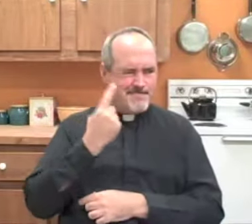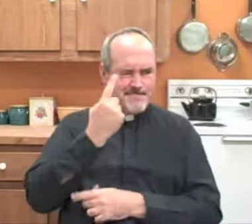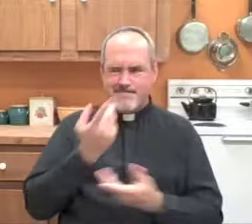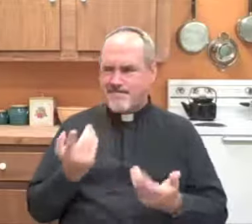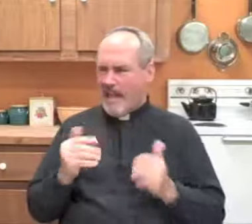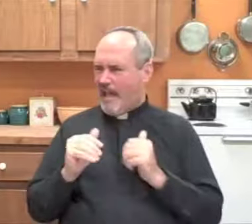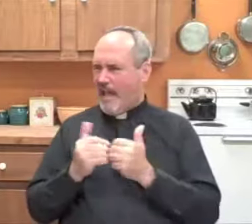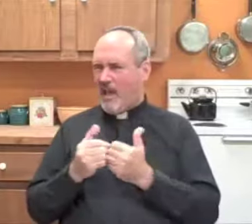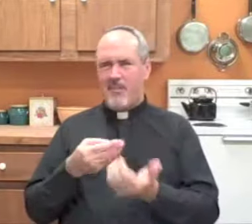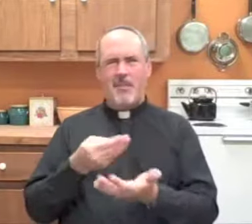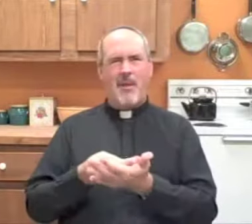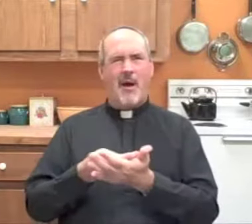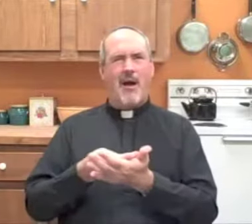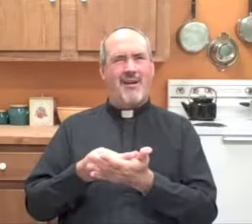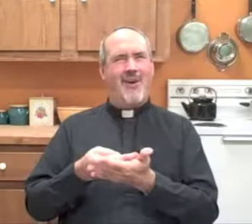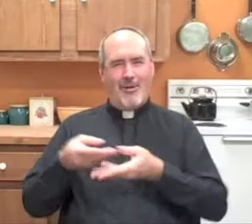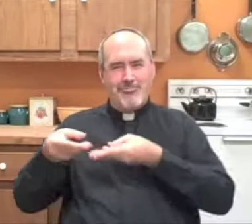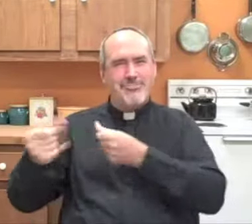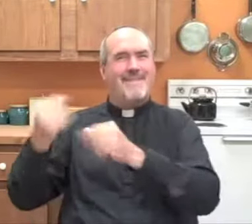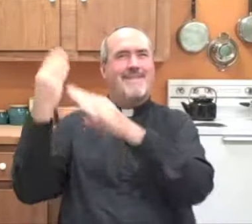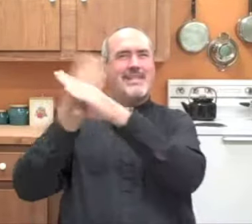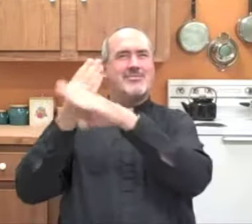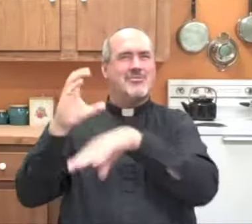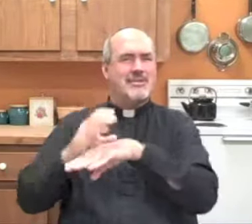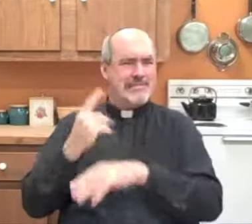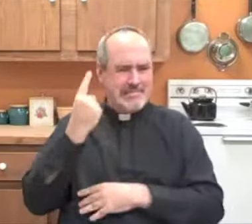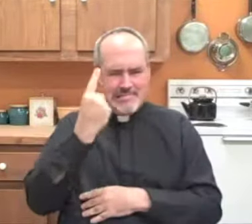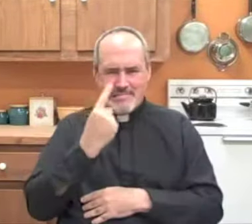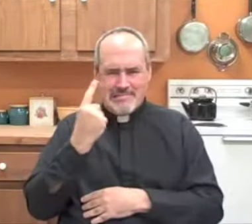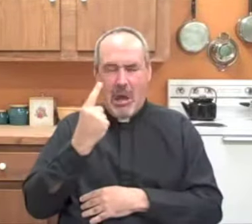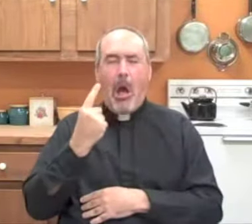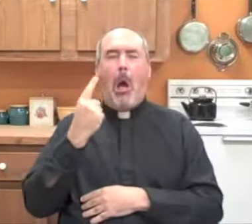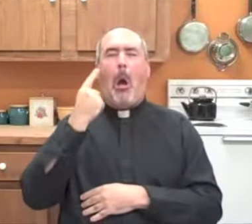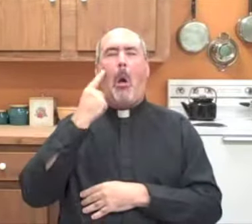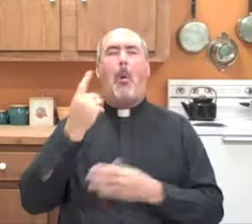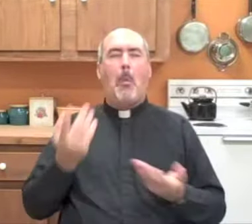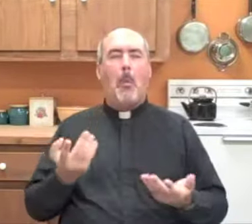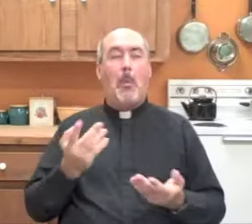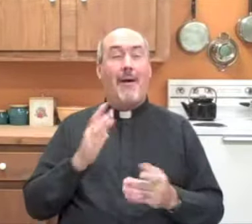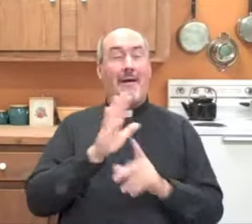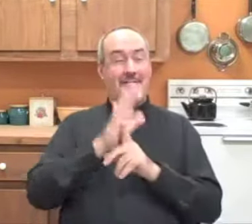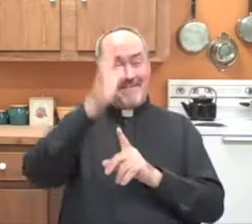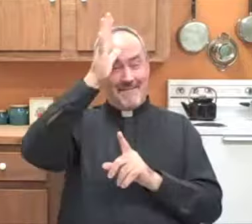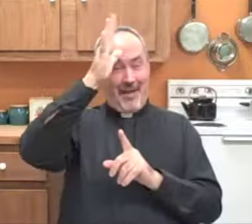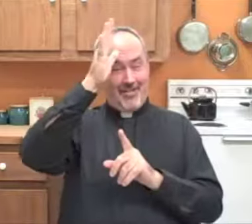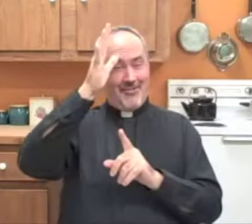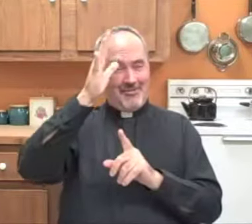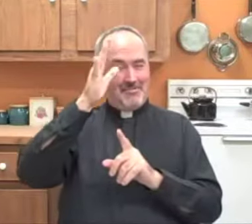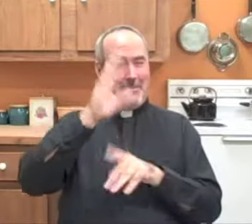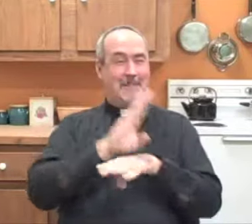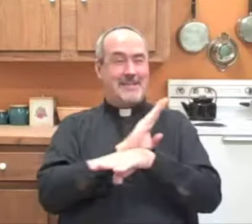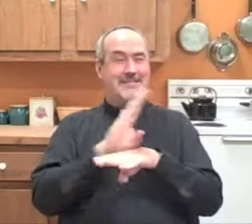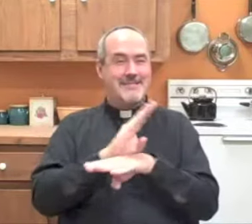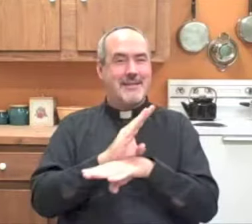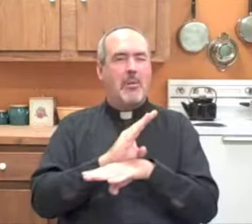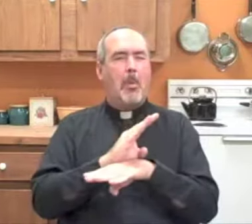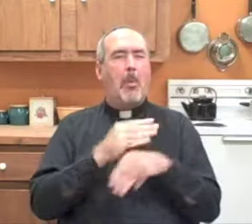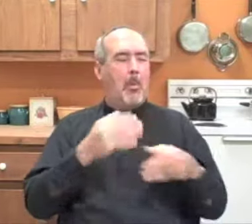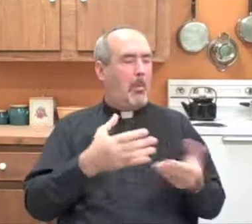Francis thought about that and tried to think of how he could get the money to make all the repairs to that church. And then he realized